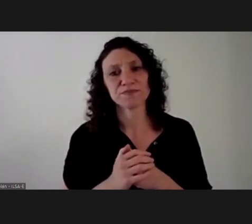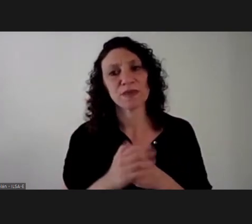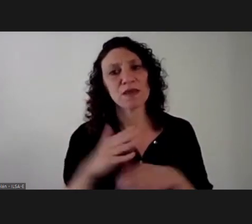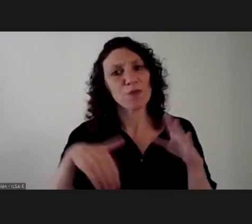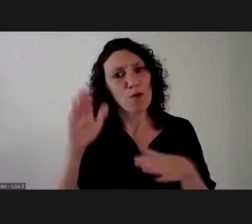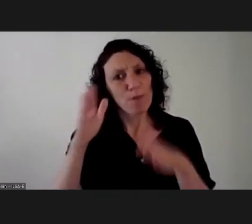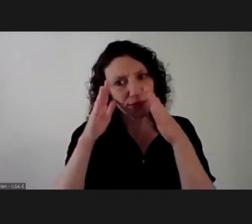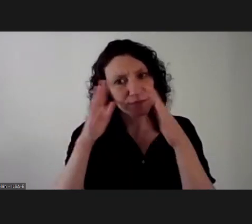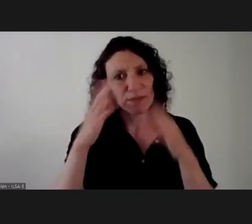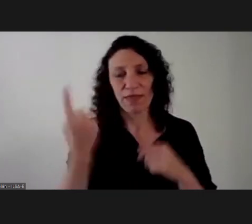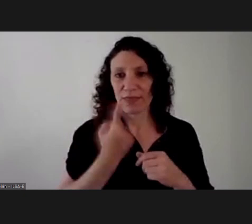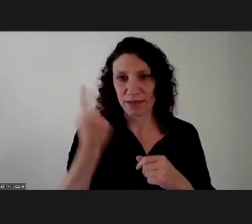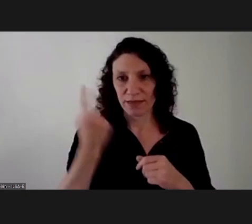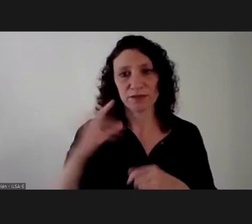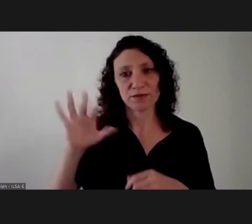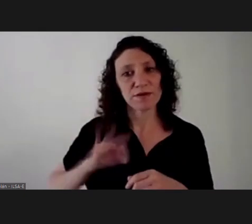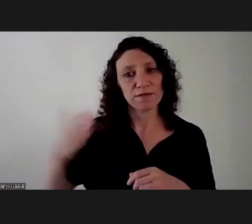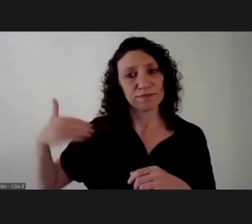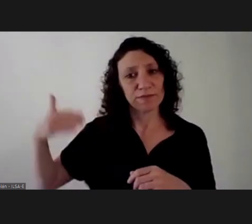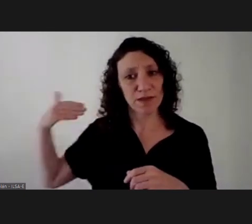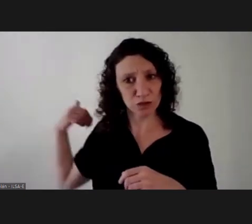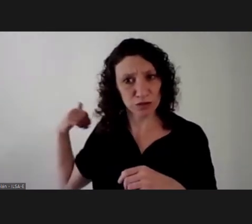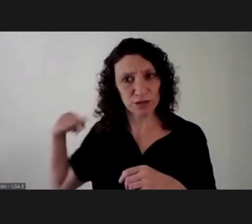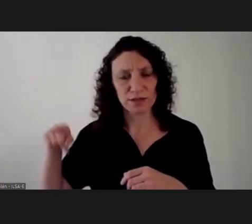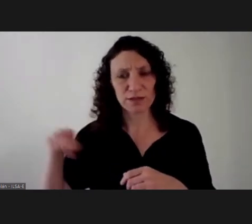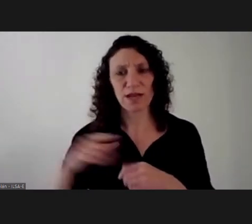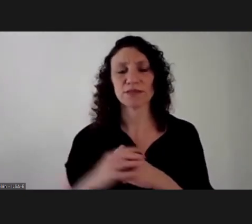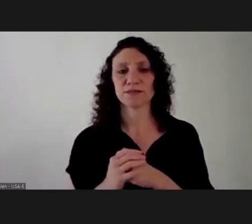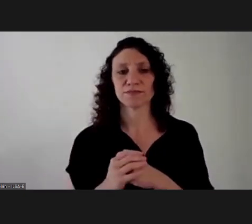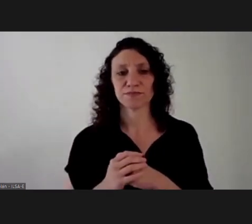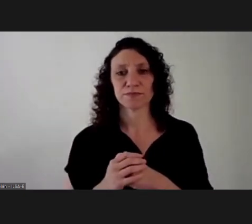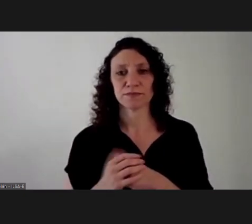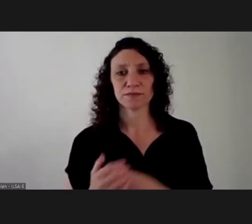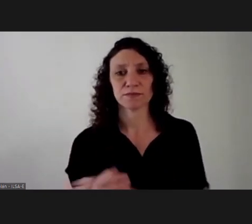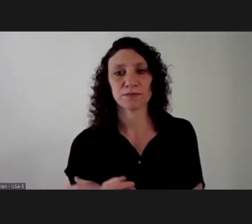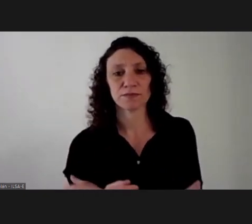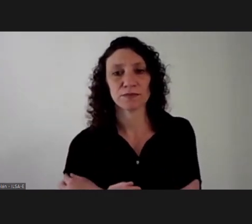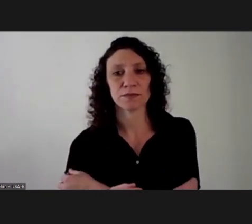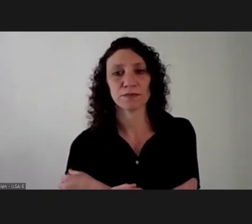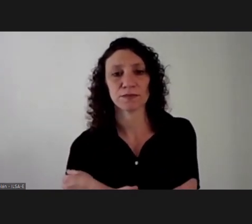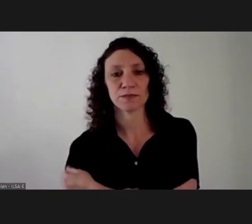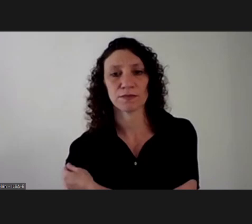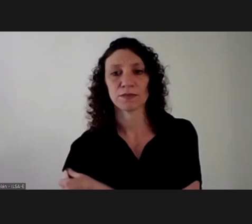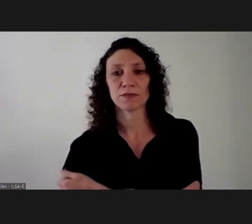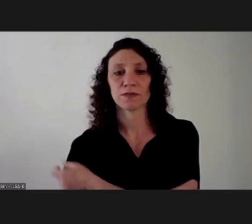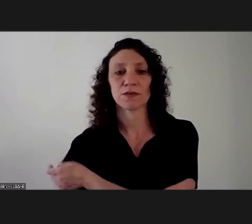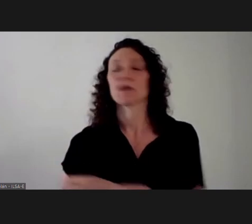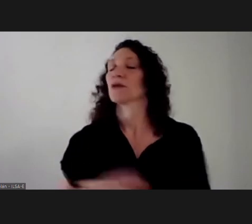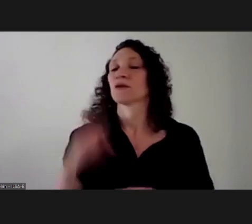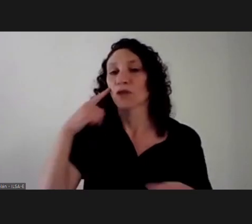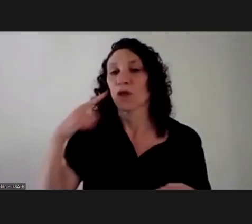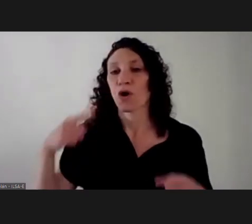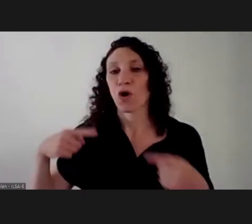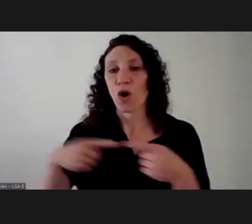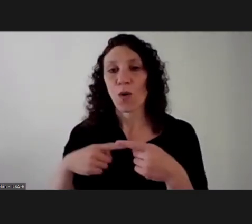is given to direction. A few decades ago, it was important